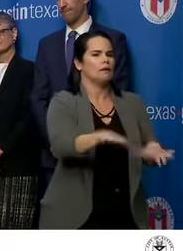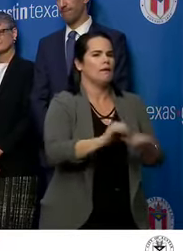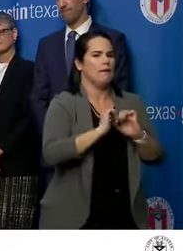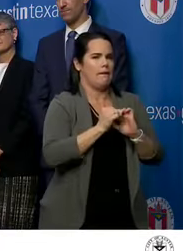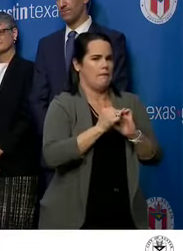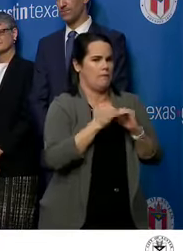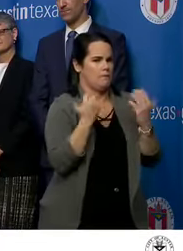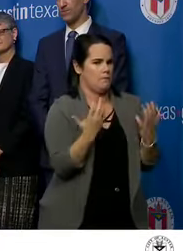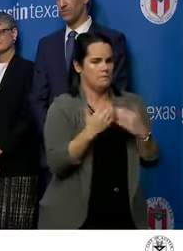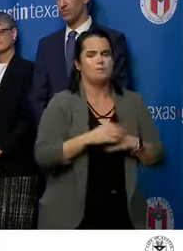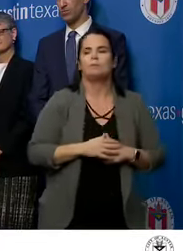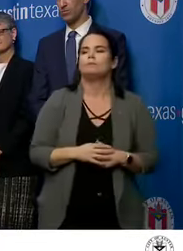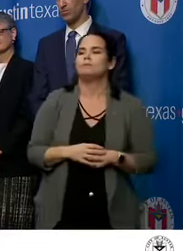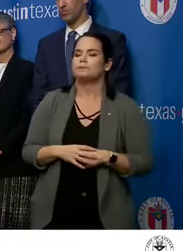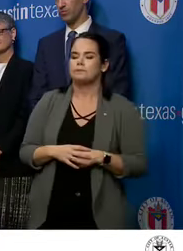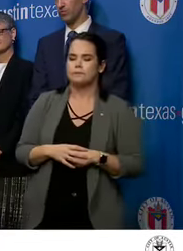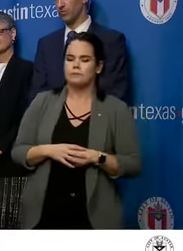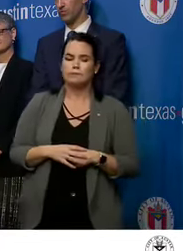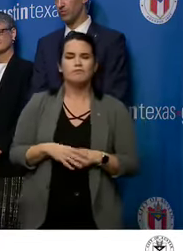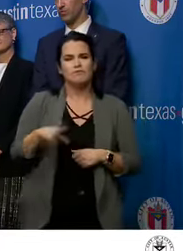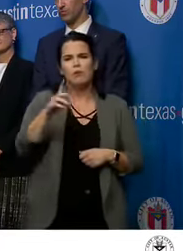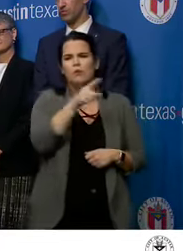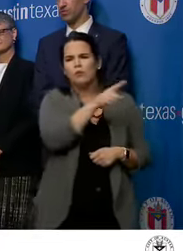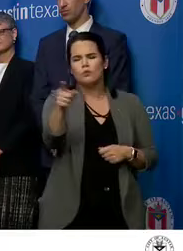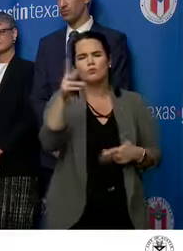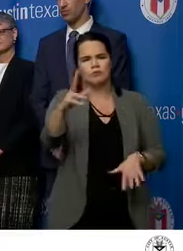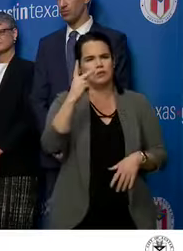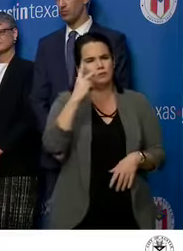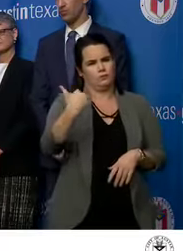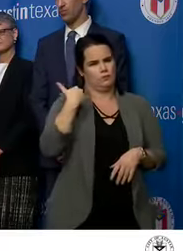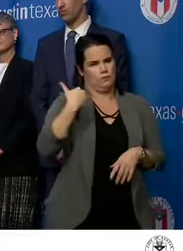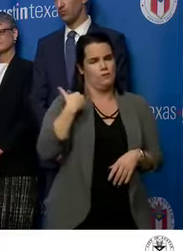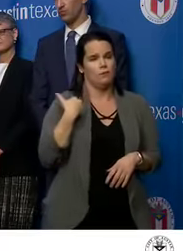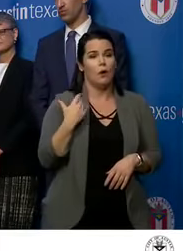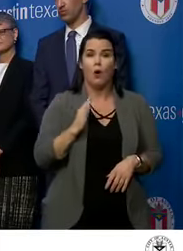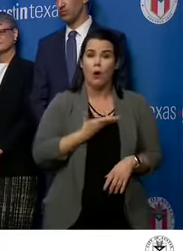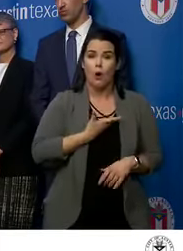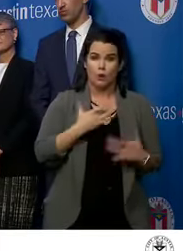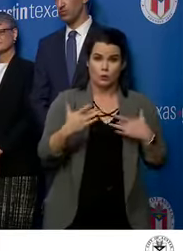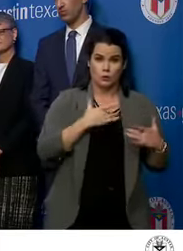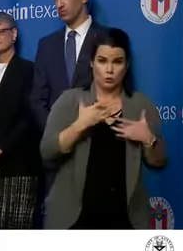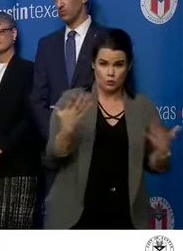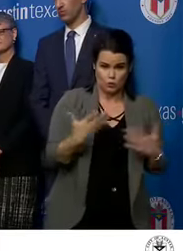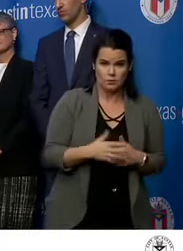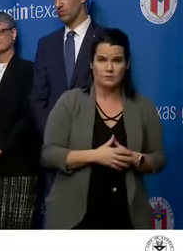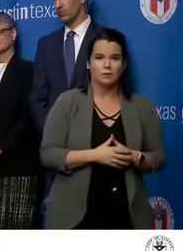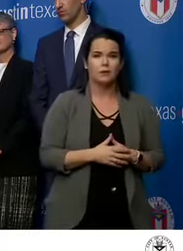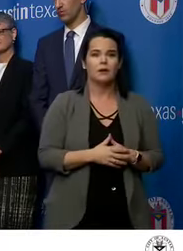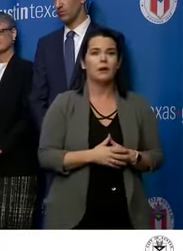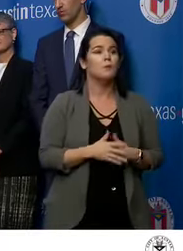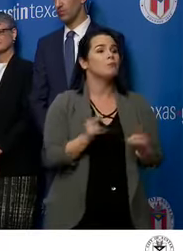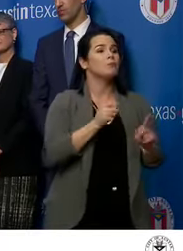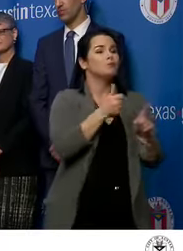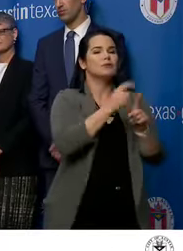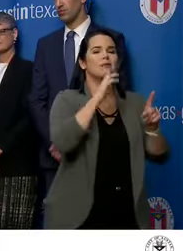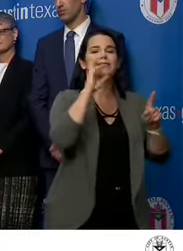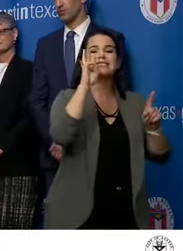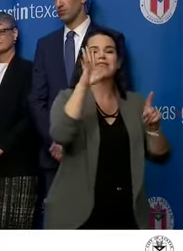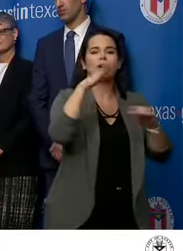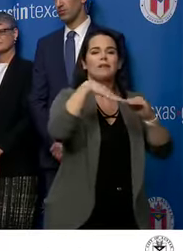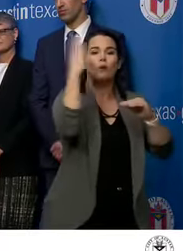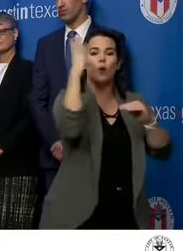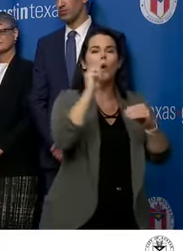Certainly, as you've all seen in the past, we're particularly concerned about those over the the age of 65 and with other